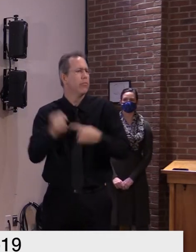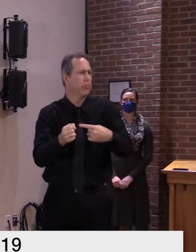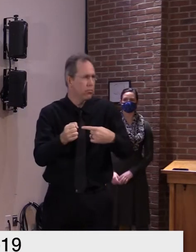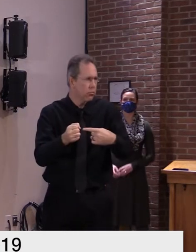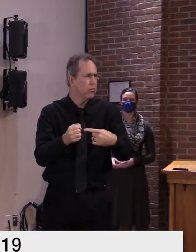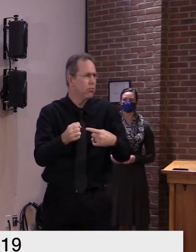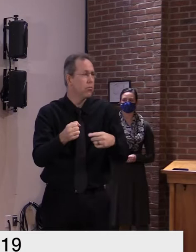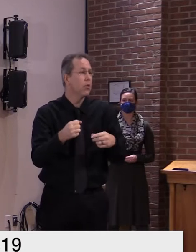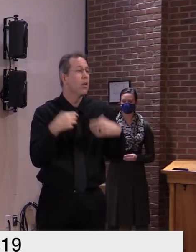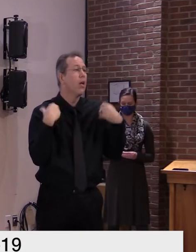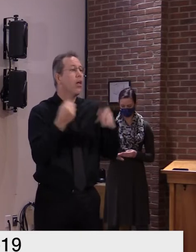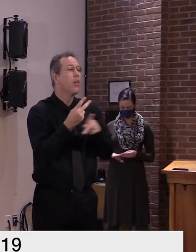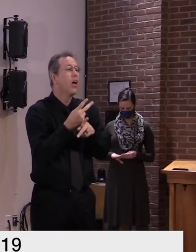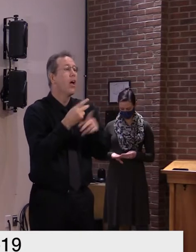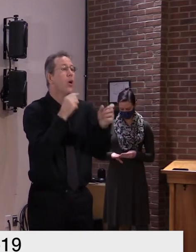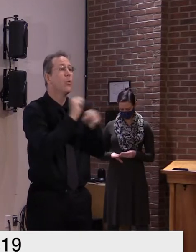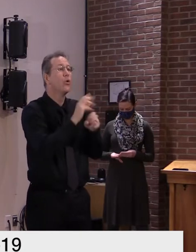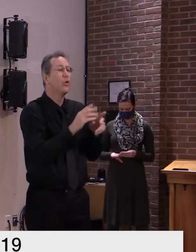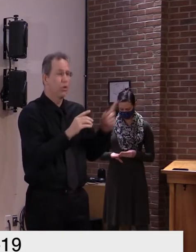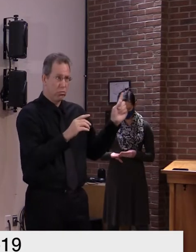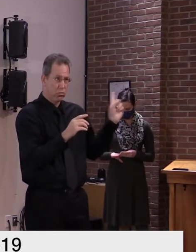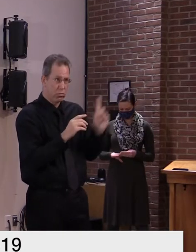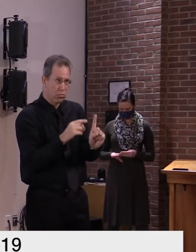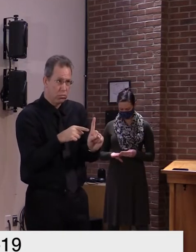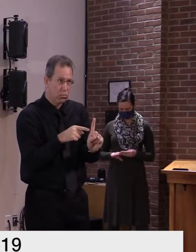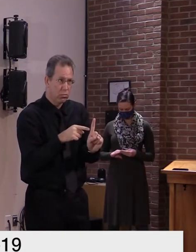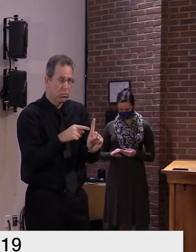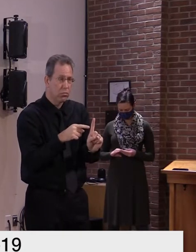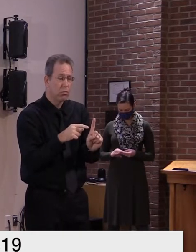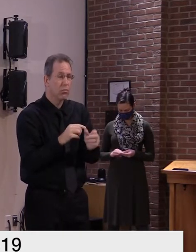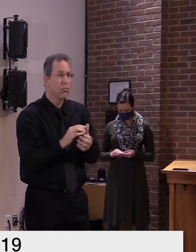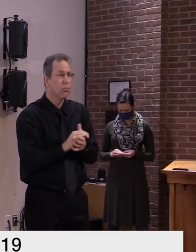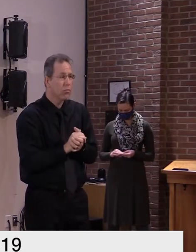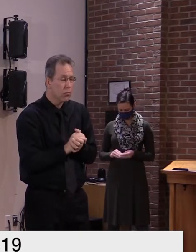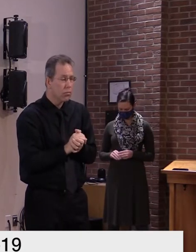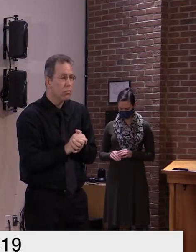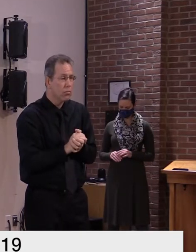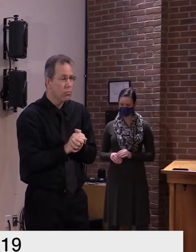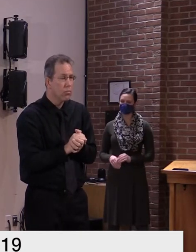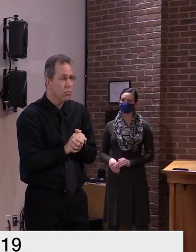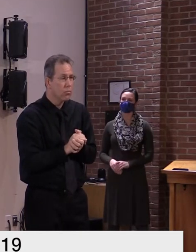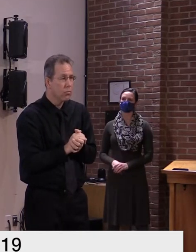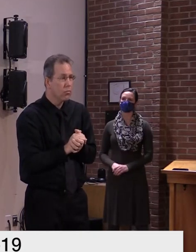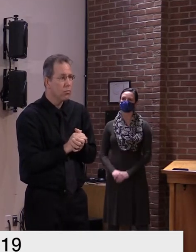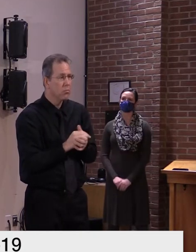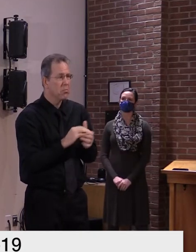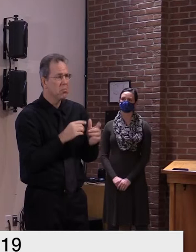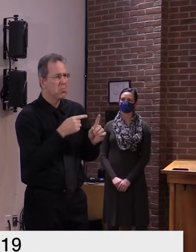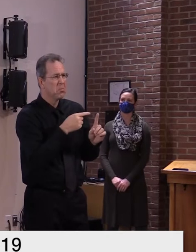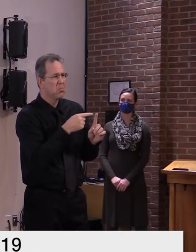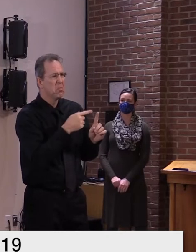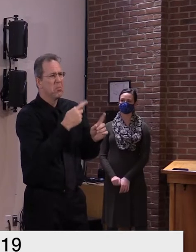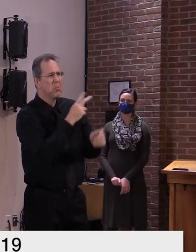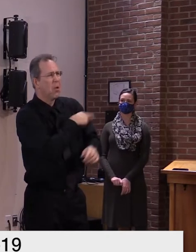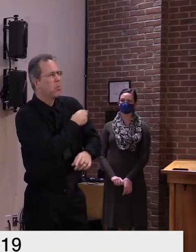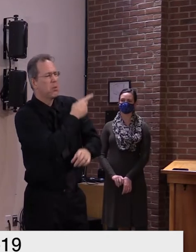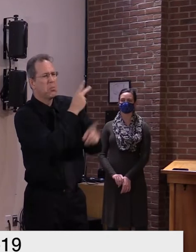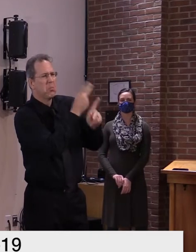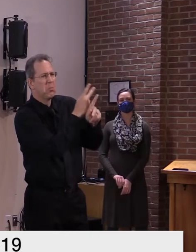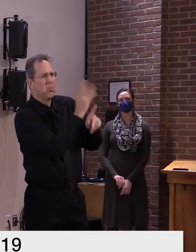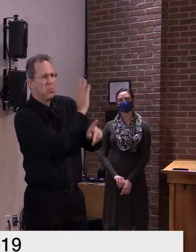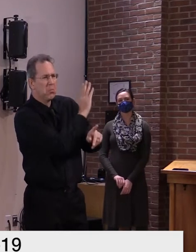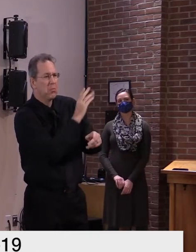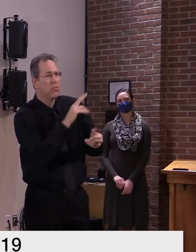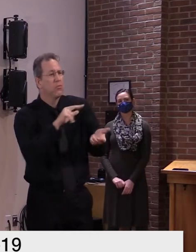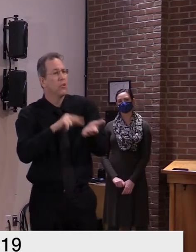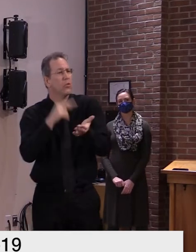around the states it's us working in close uh connection with the health care sector and the hospitals specifically so they'll be